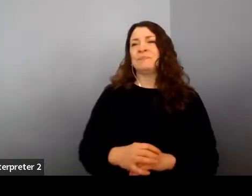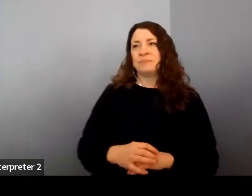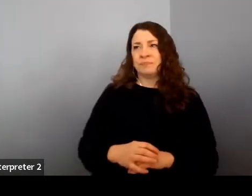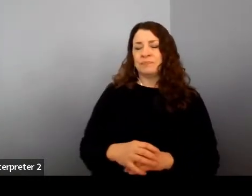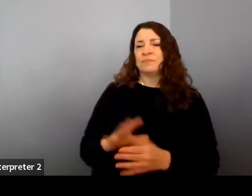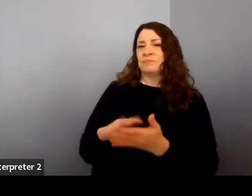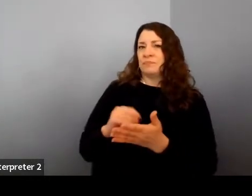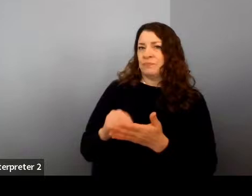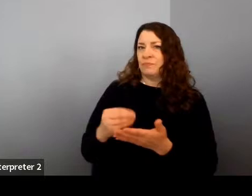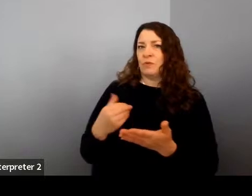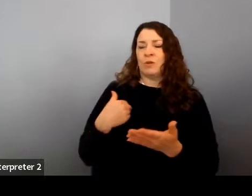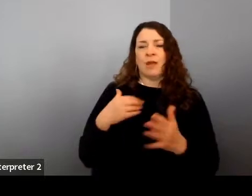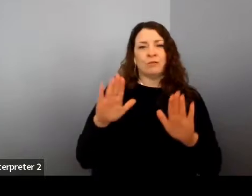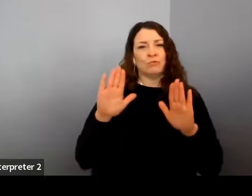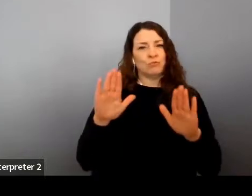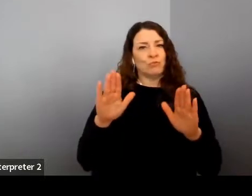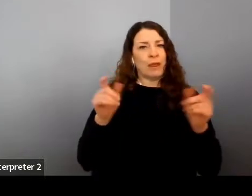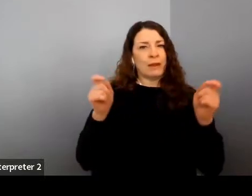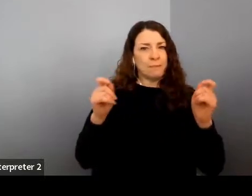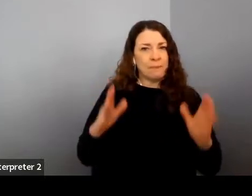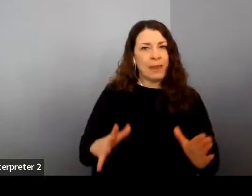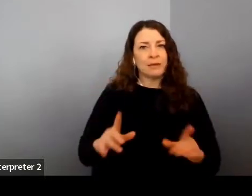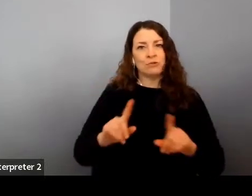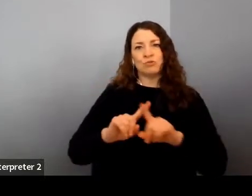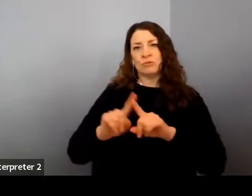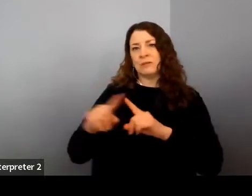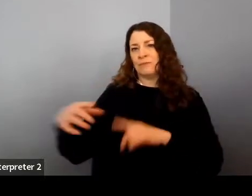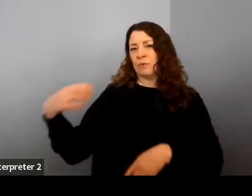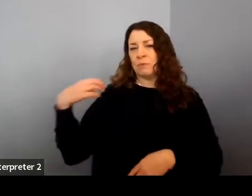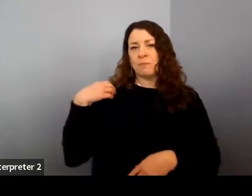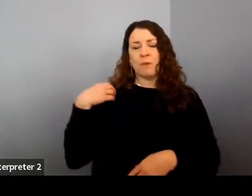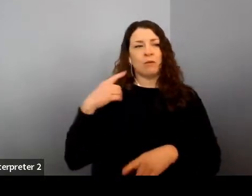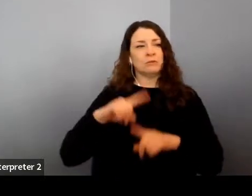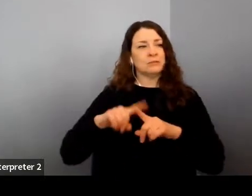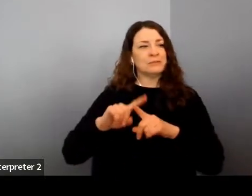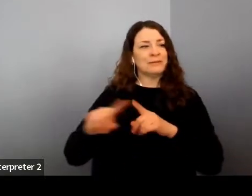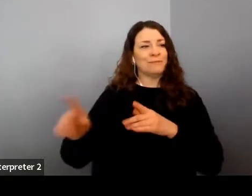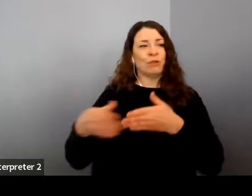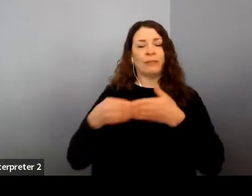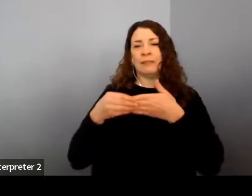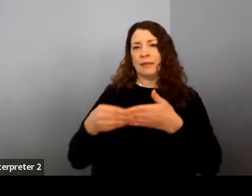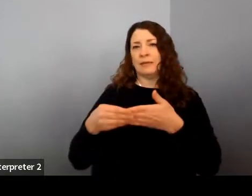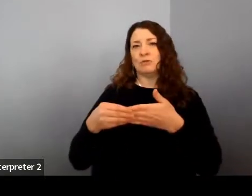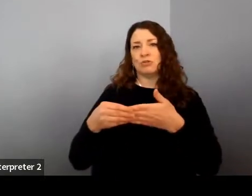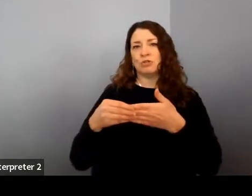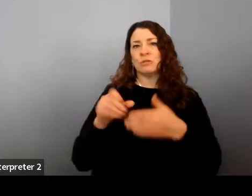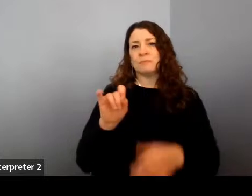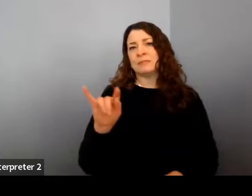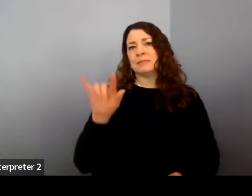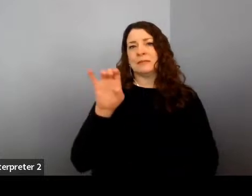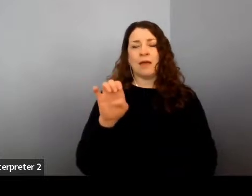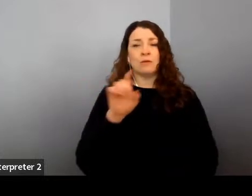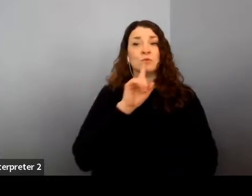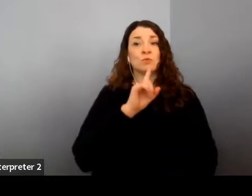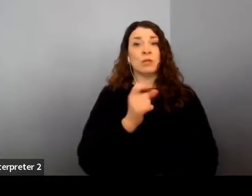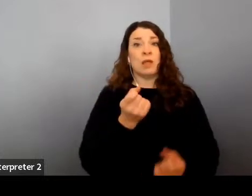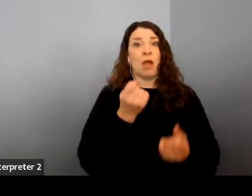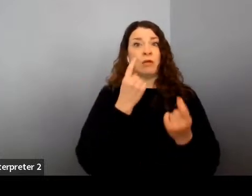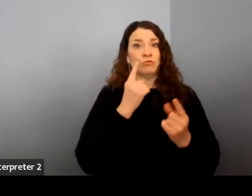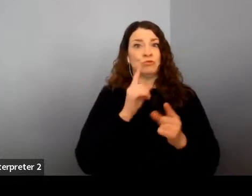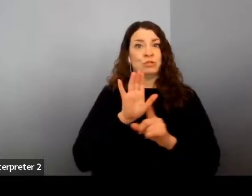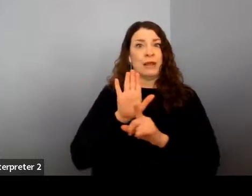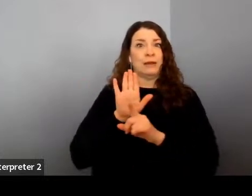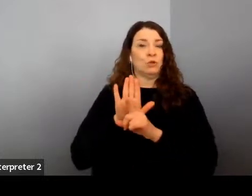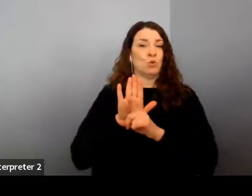managers and bosses different leadership styles and really understanding your employees. And that's something that I've